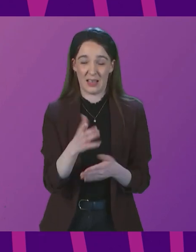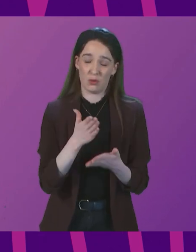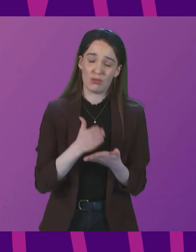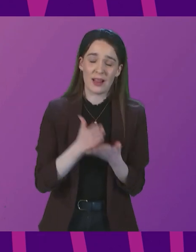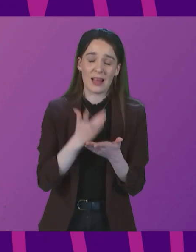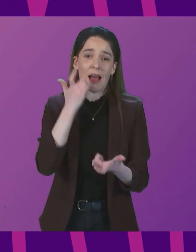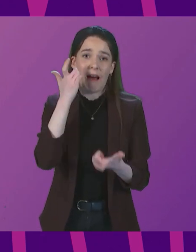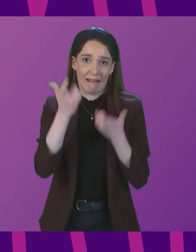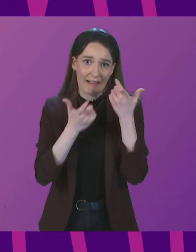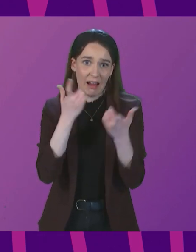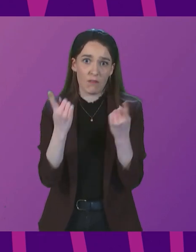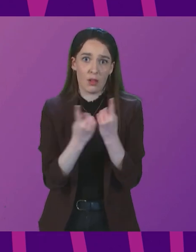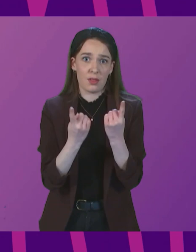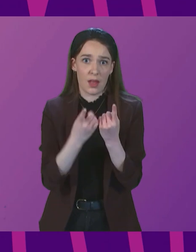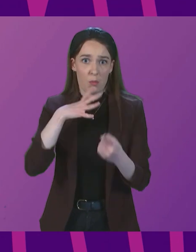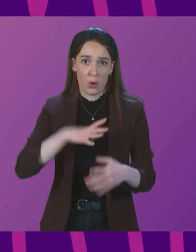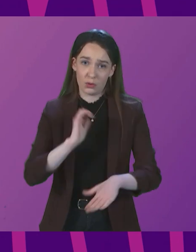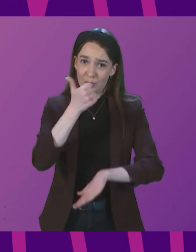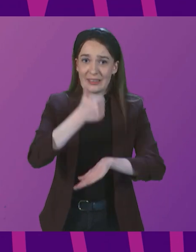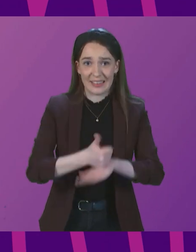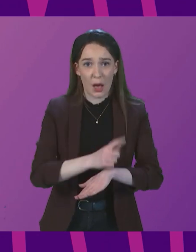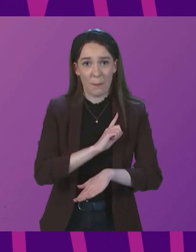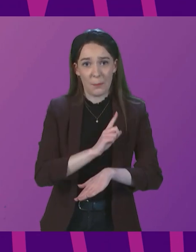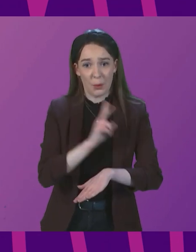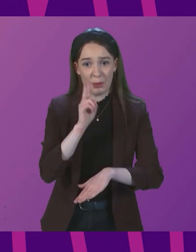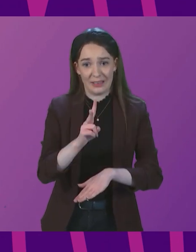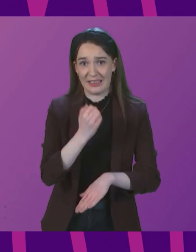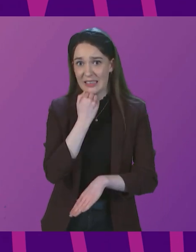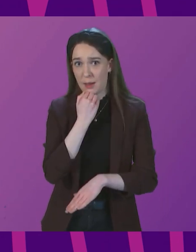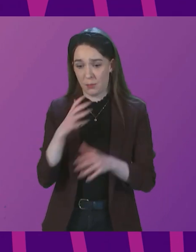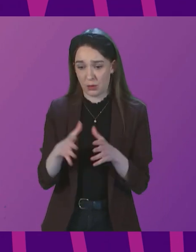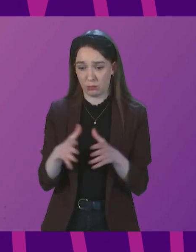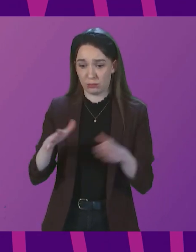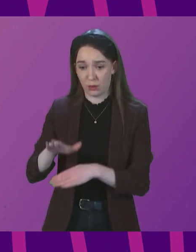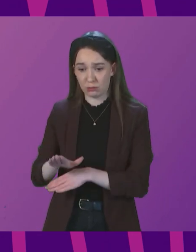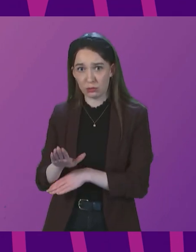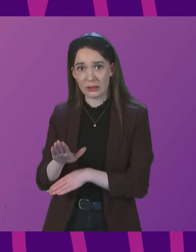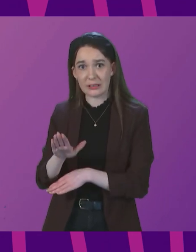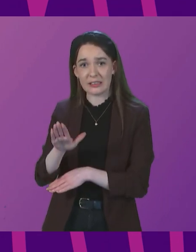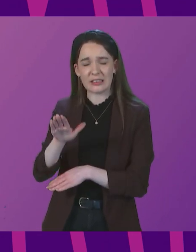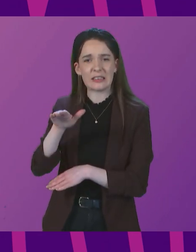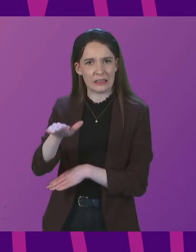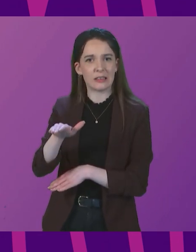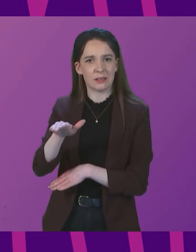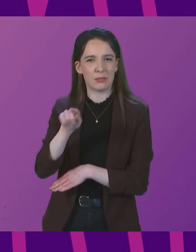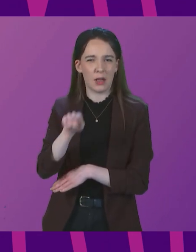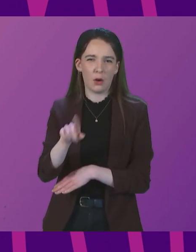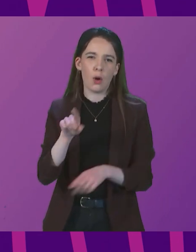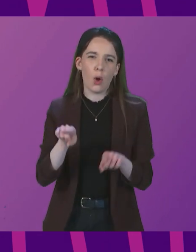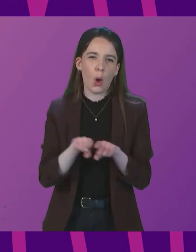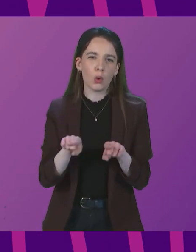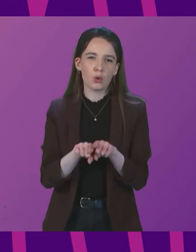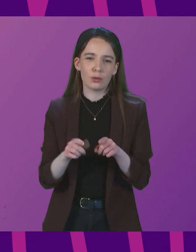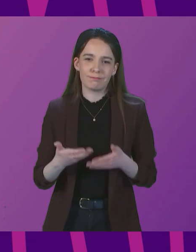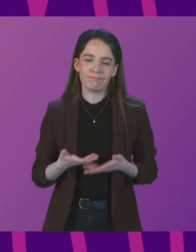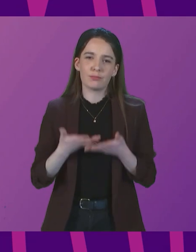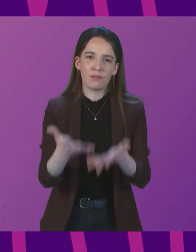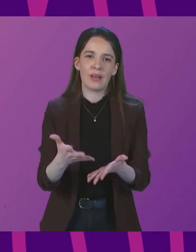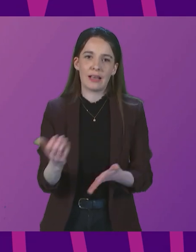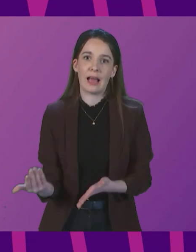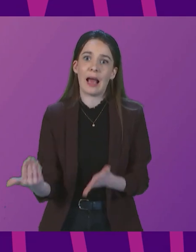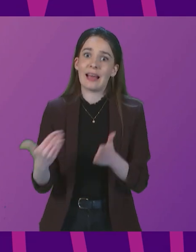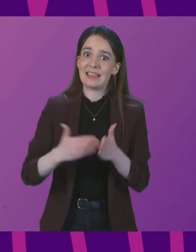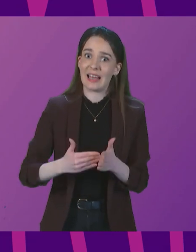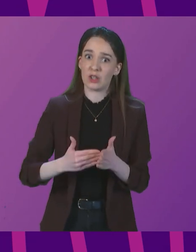precautionary measure while we pass the peak of this latest wave. It also, of course, provides some additional protection to those who